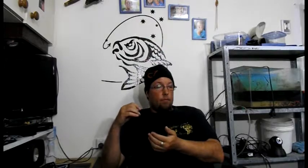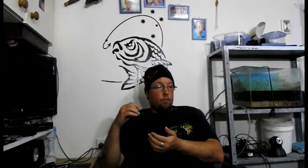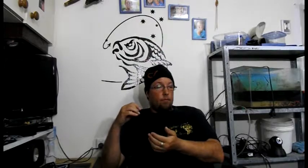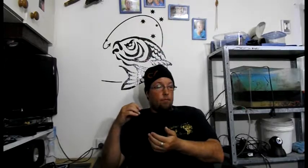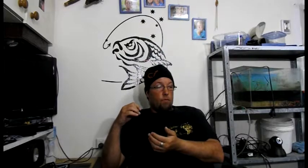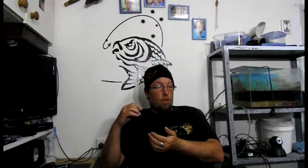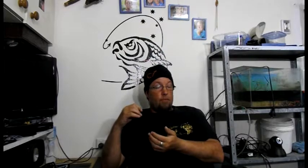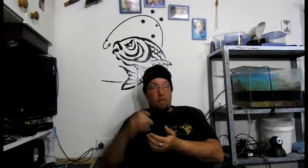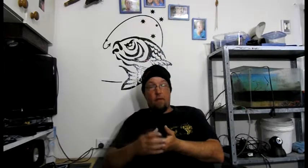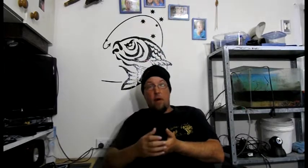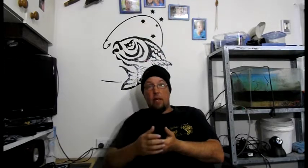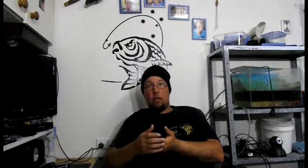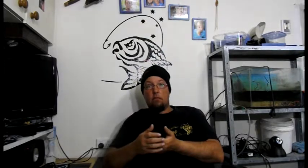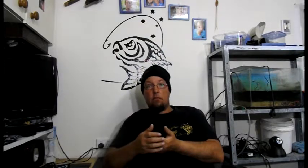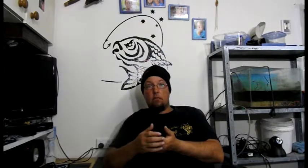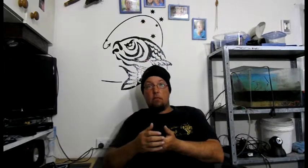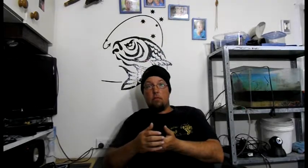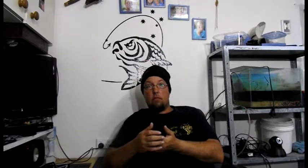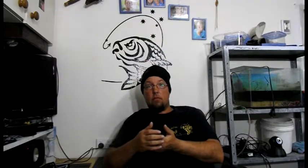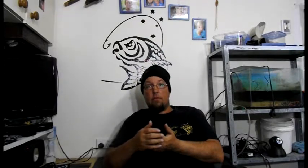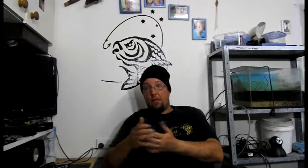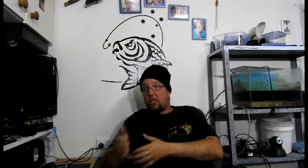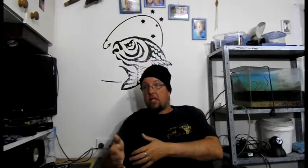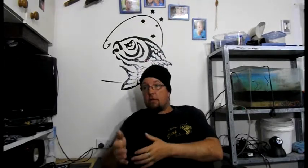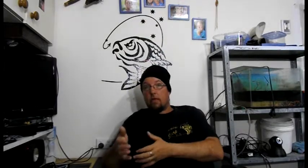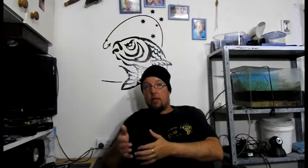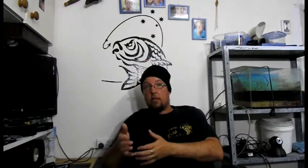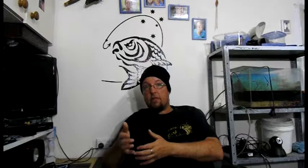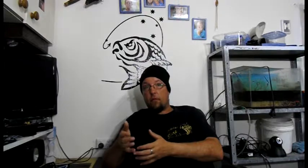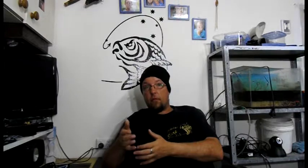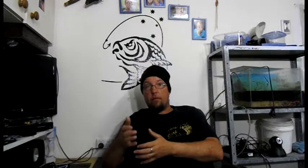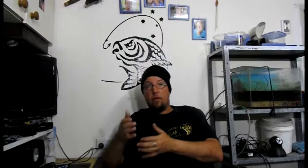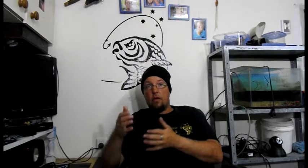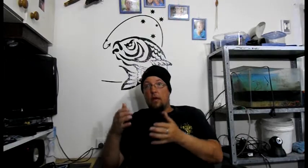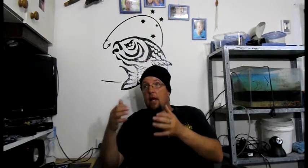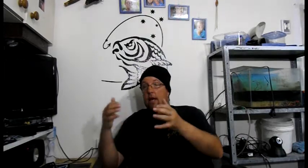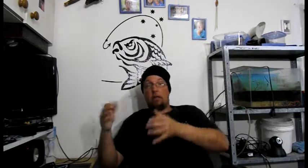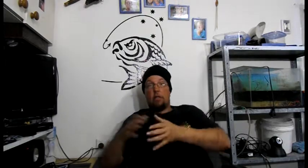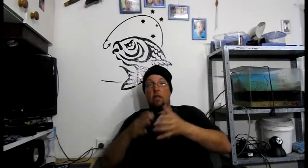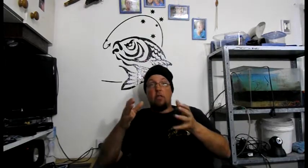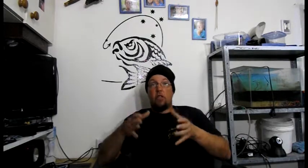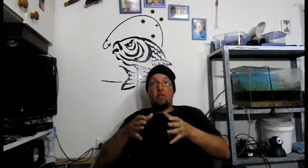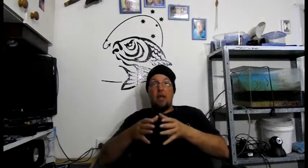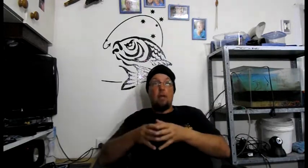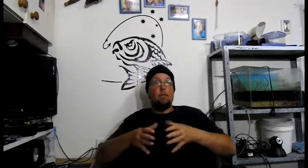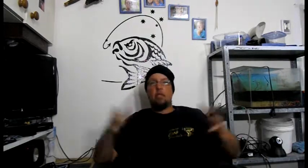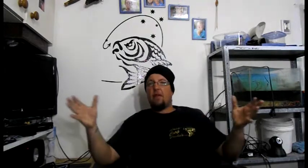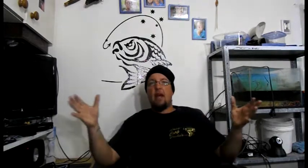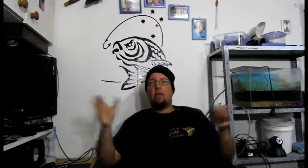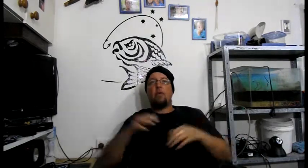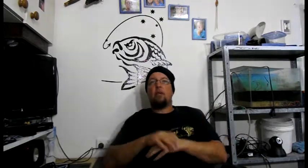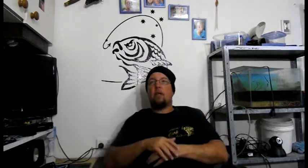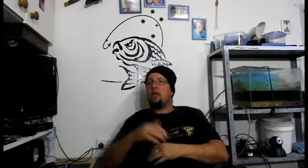That provide fishing areas for him. And it's not just for him. But it's for anybody around the